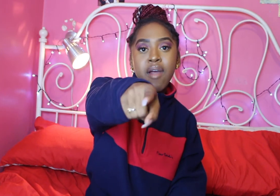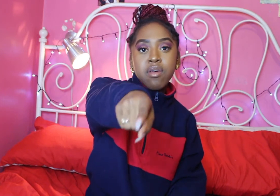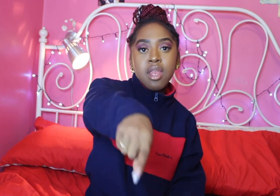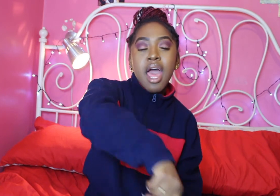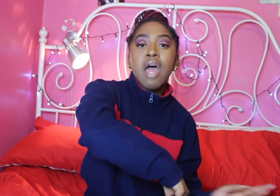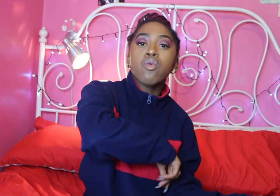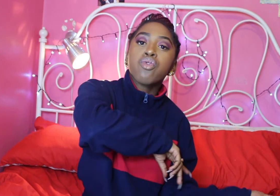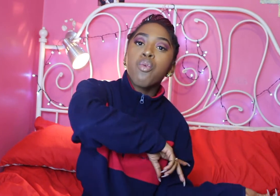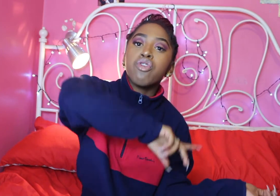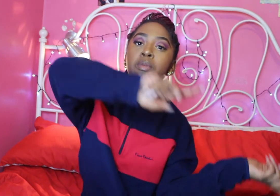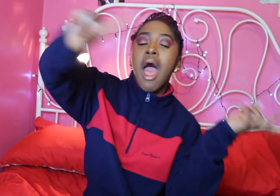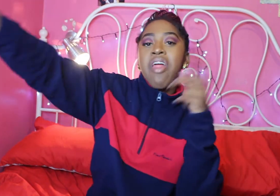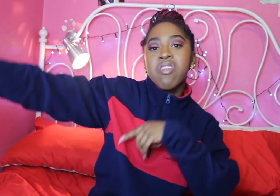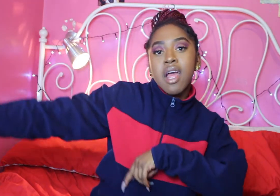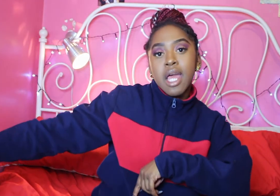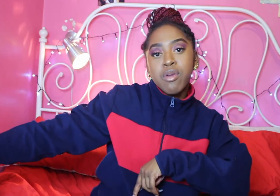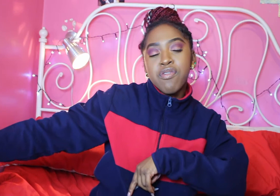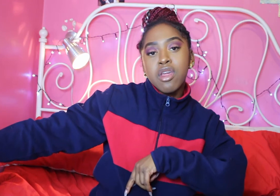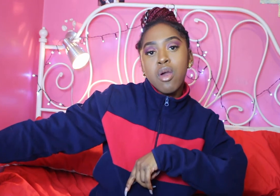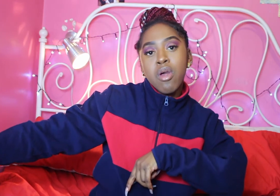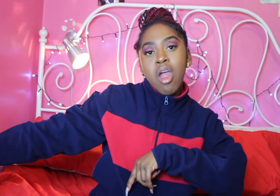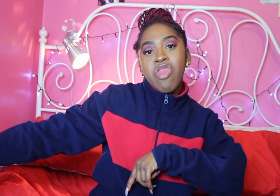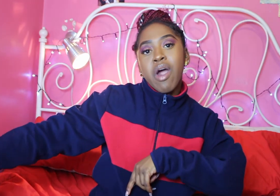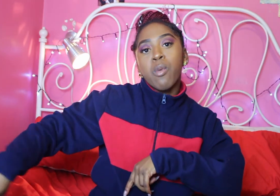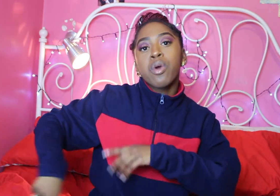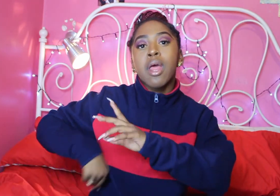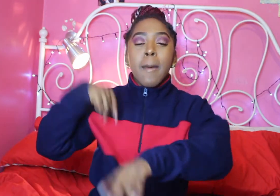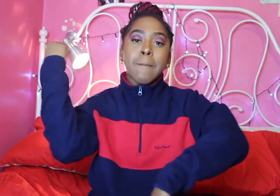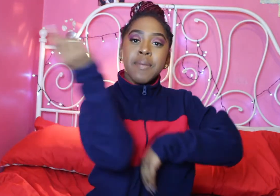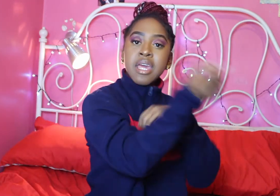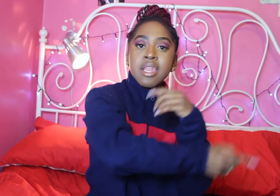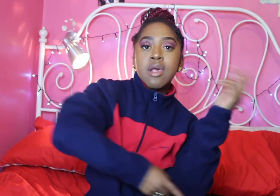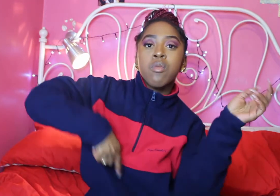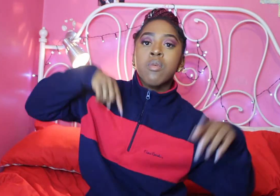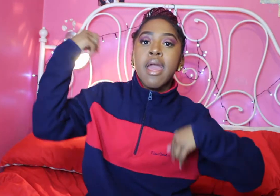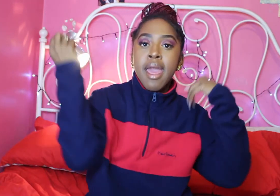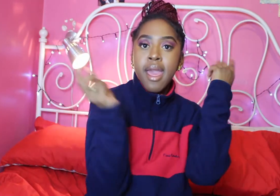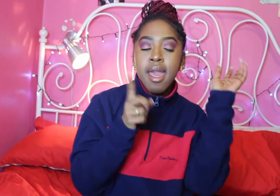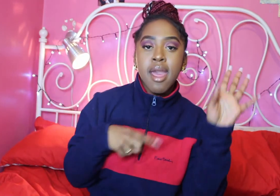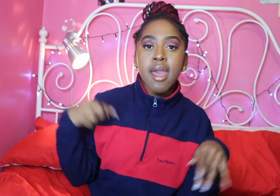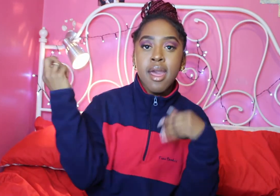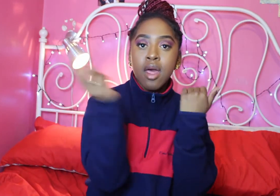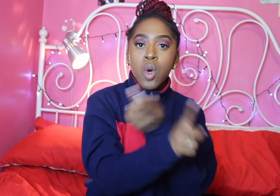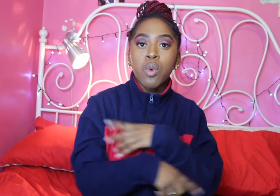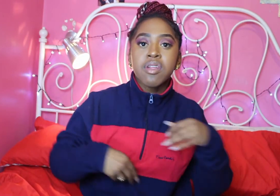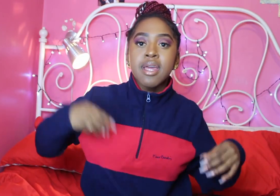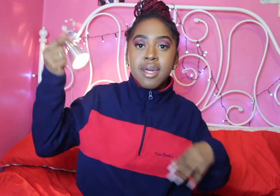haven't and also watch my other sign language video that would be somewhere with a link